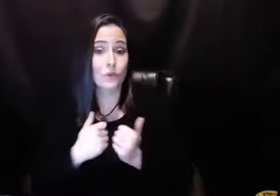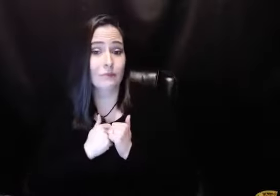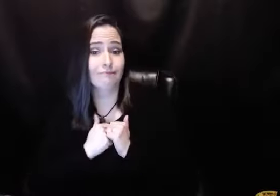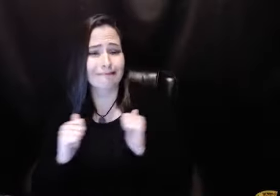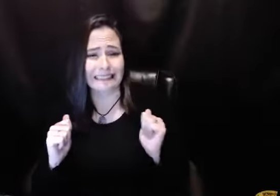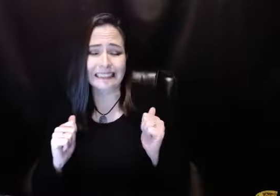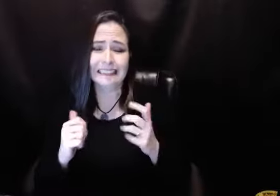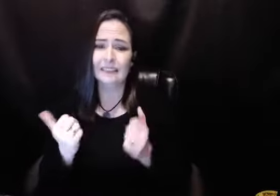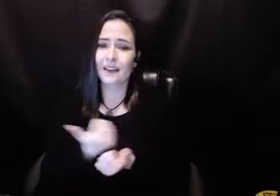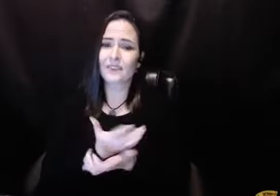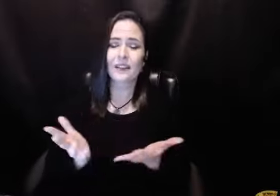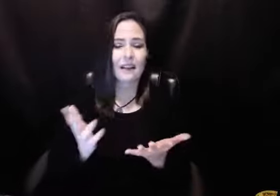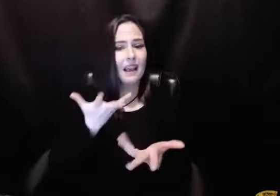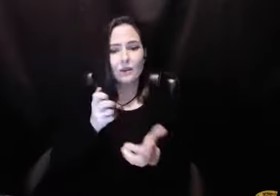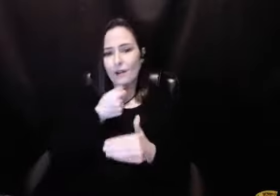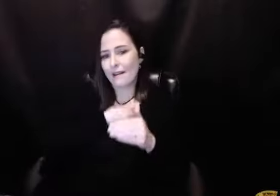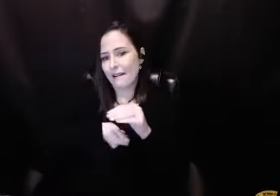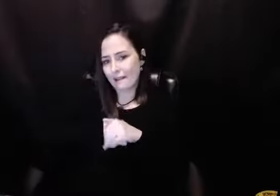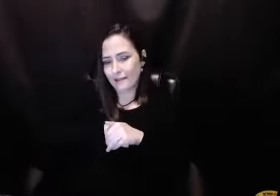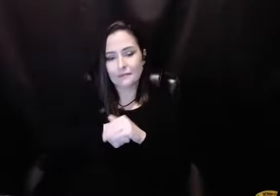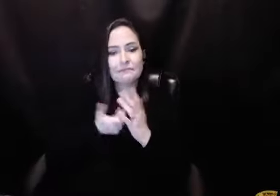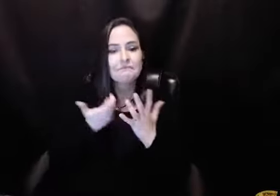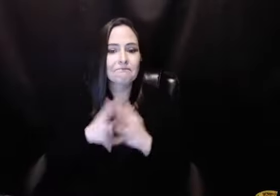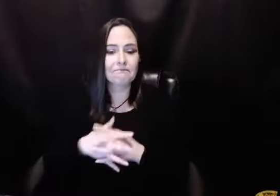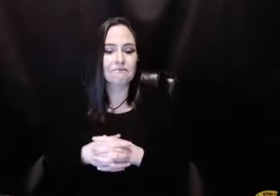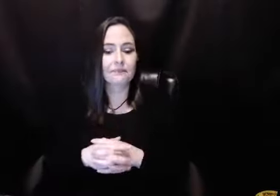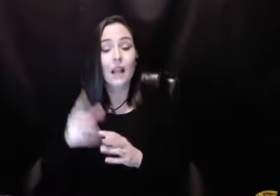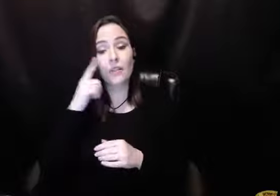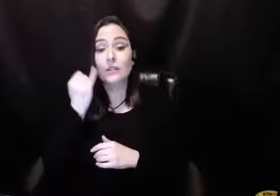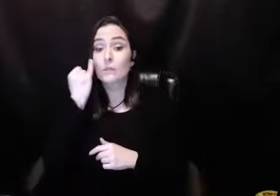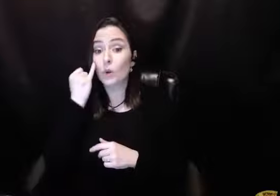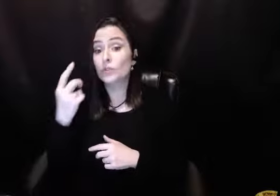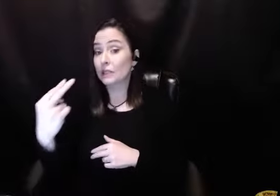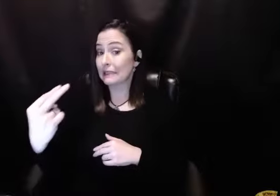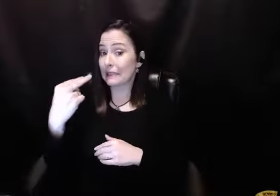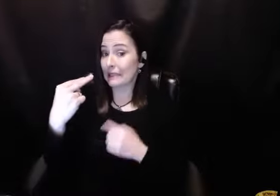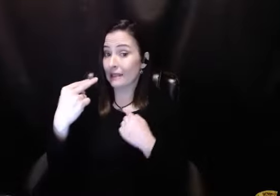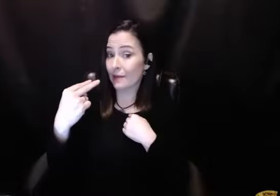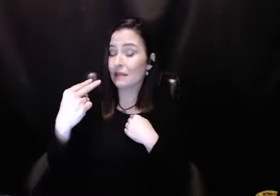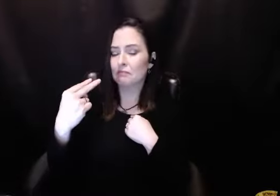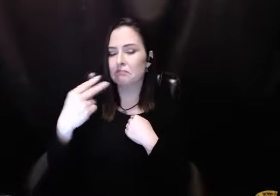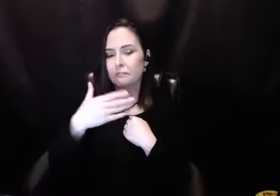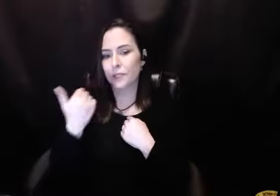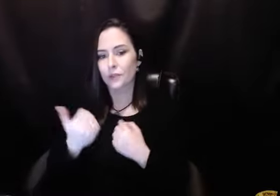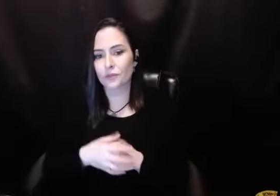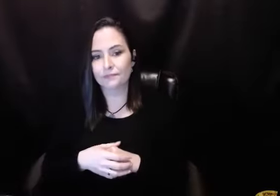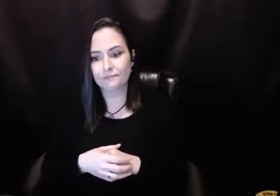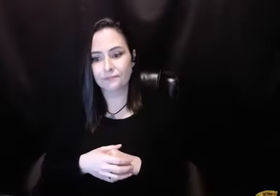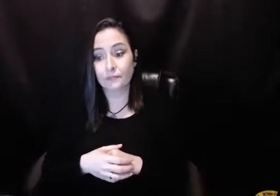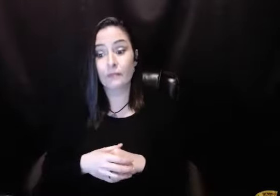But that's why. I wanted to expose in every way possible. And I wanted to hide nothing. And I felt that if she